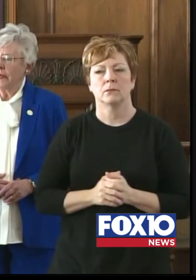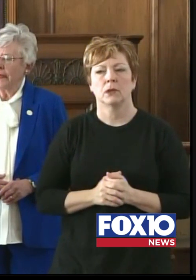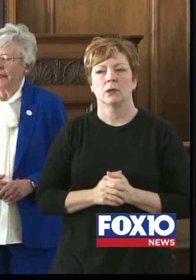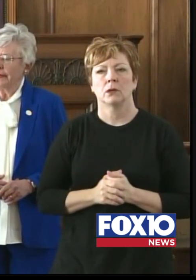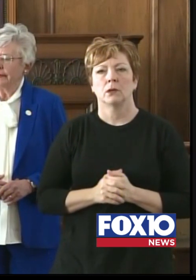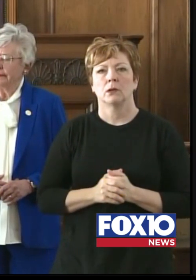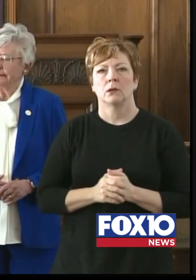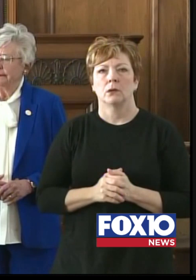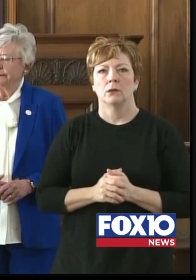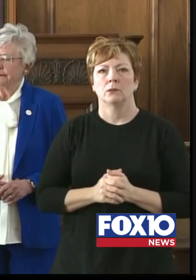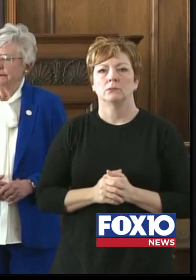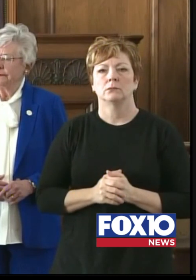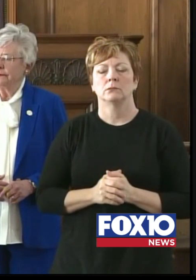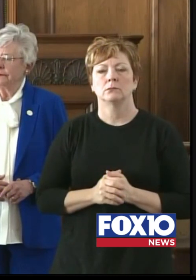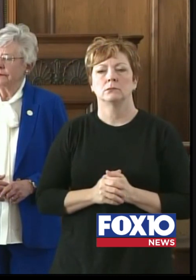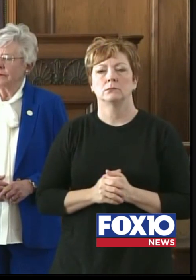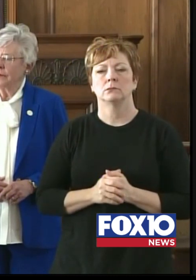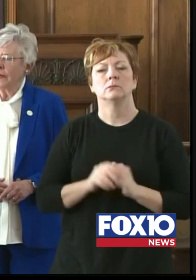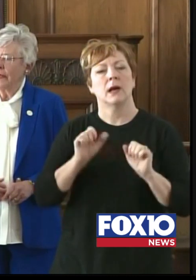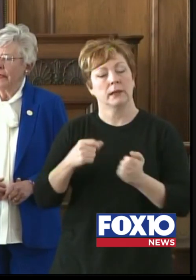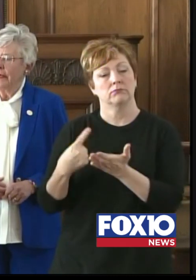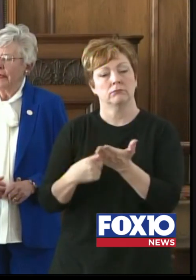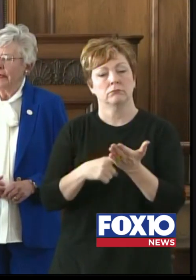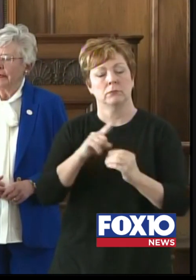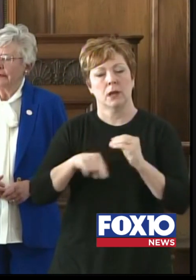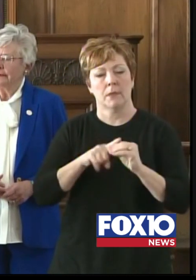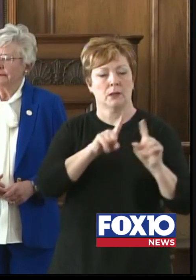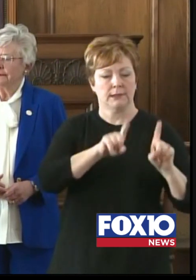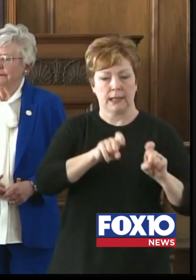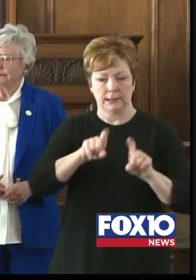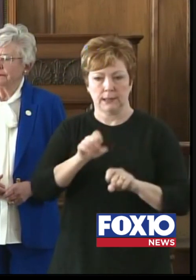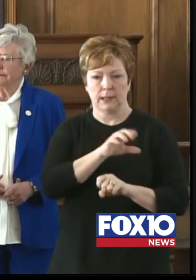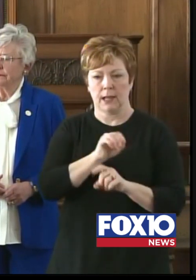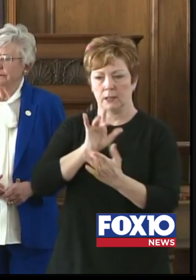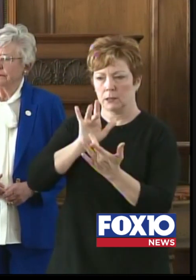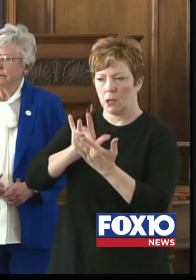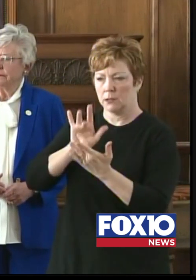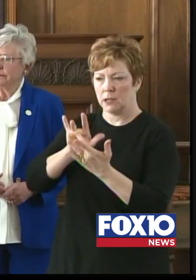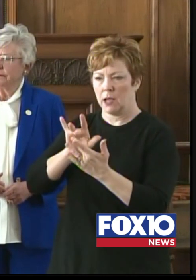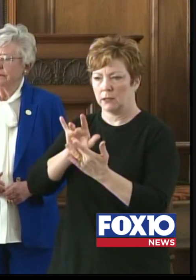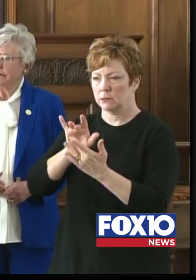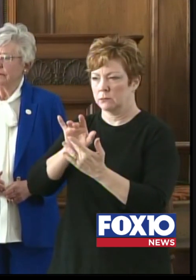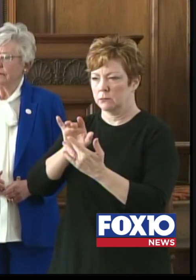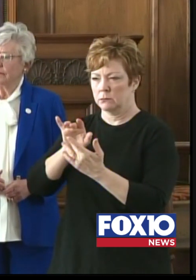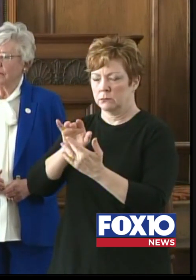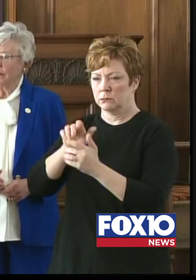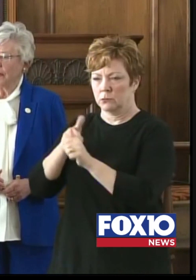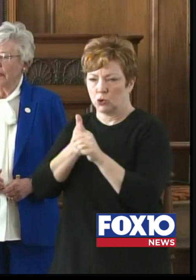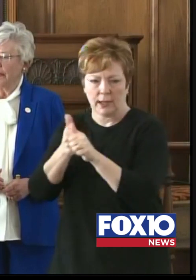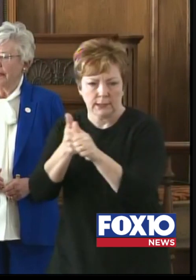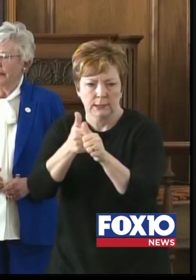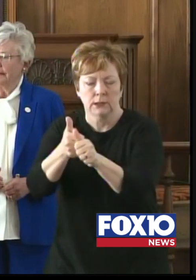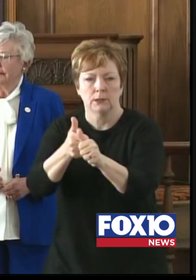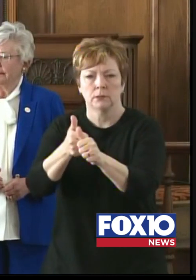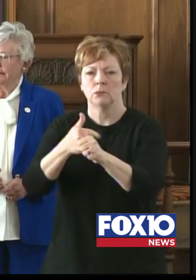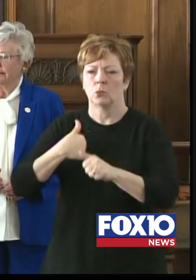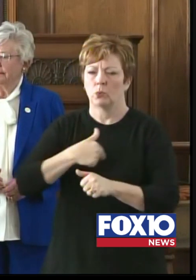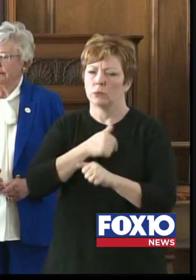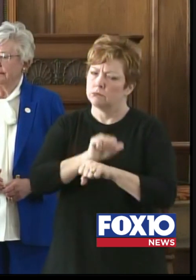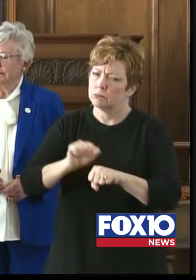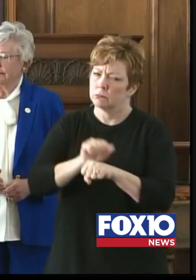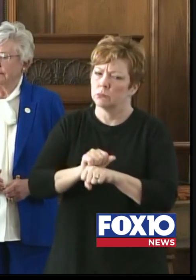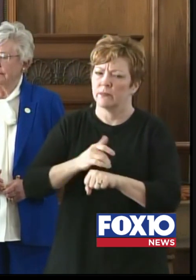contact tracing. We've done some very good things in those areas and believe that we're moving in the right direction